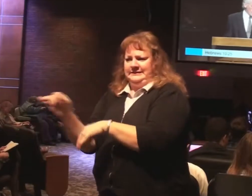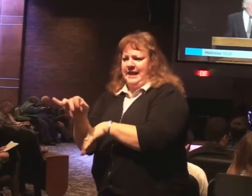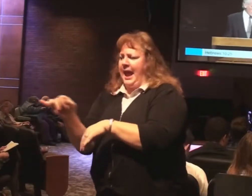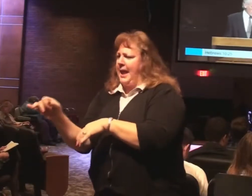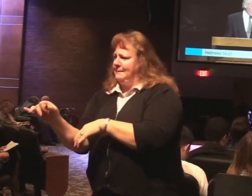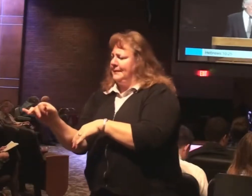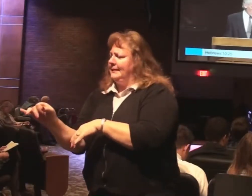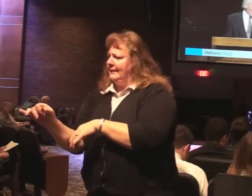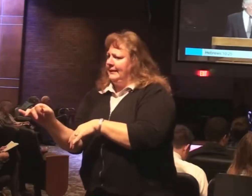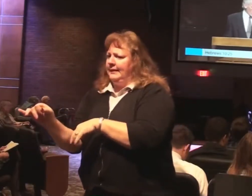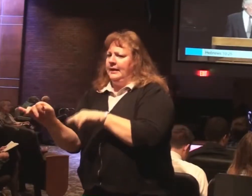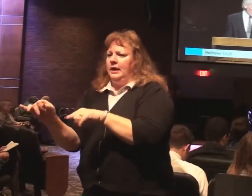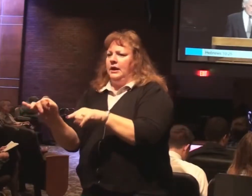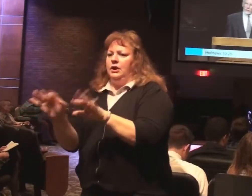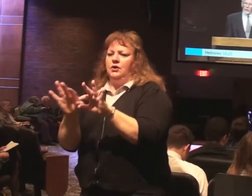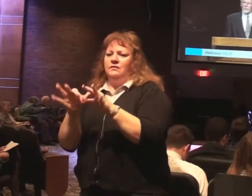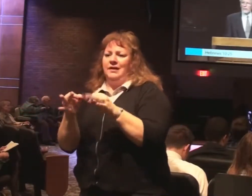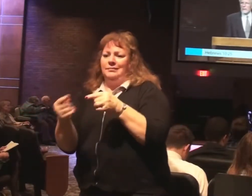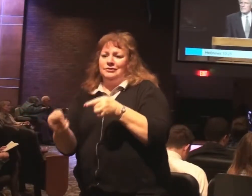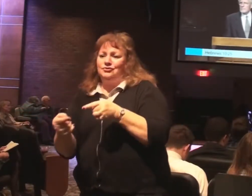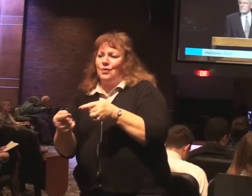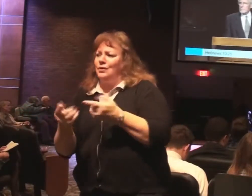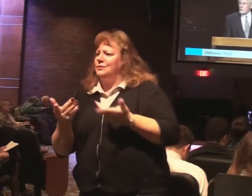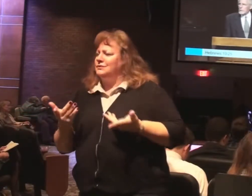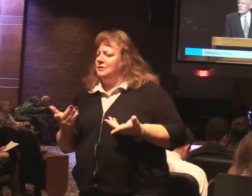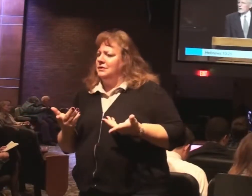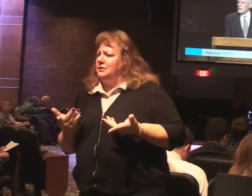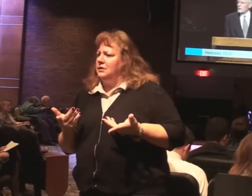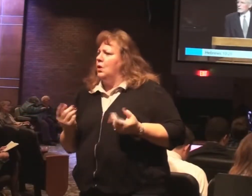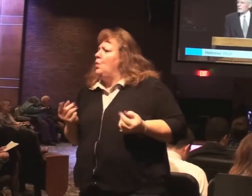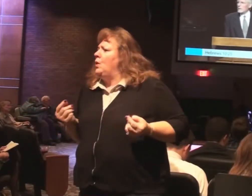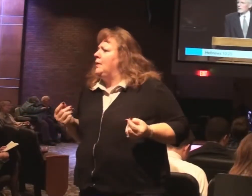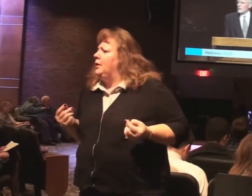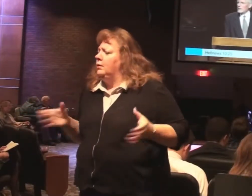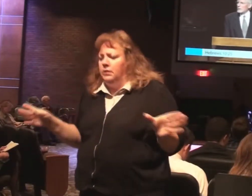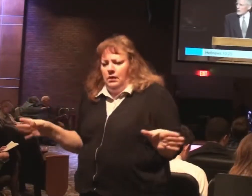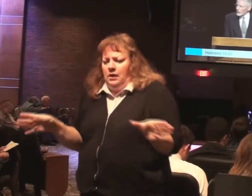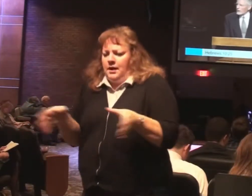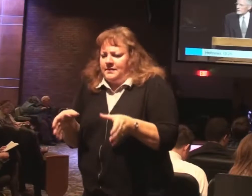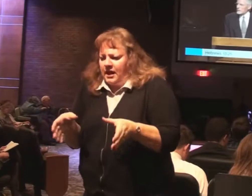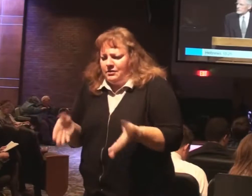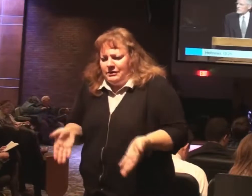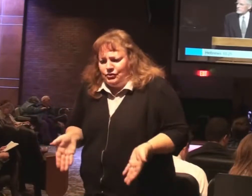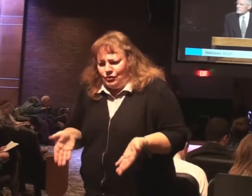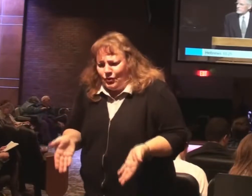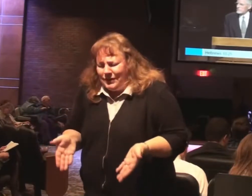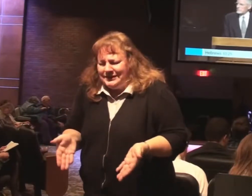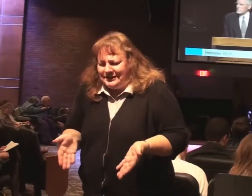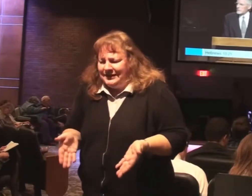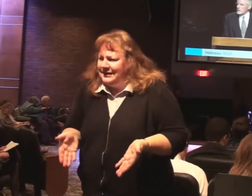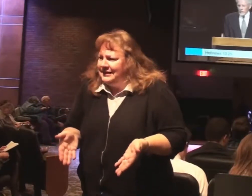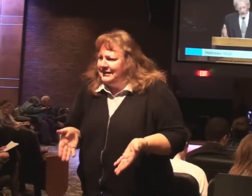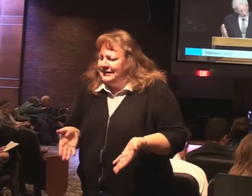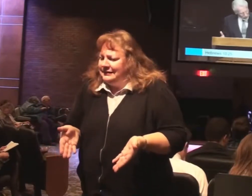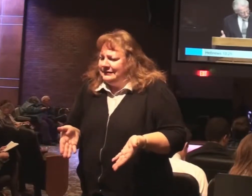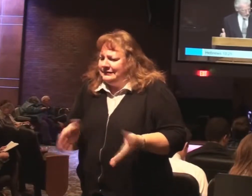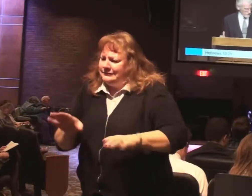family is going through a difficulty. What do you want to do? I want to encourage them. You talk with them.